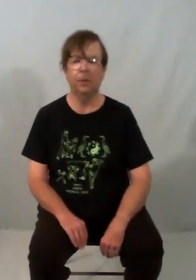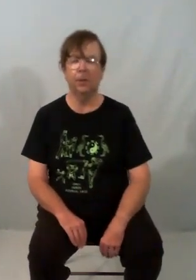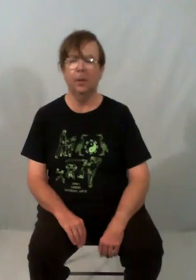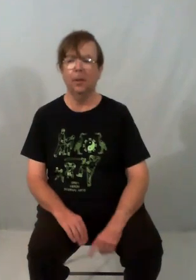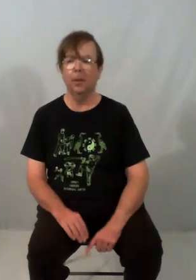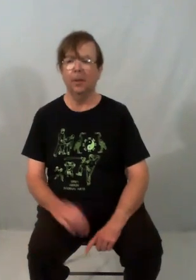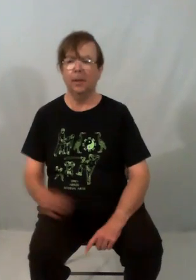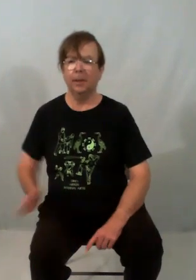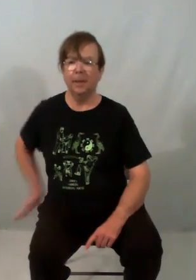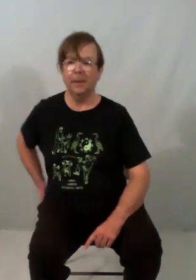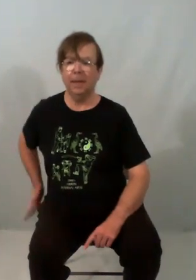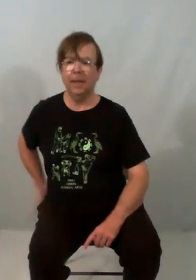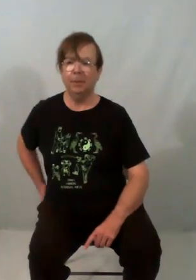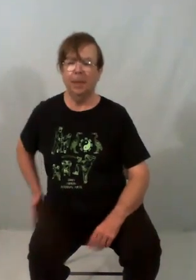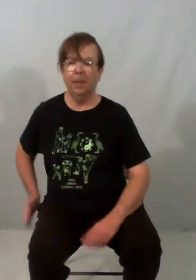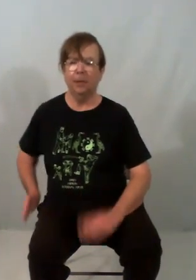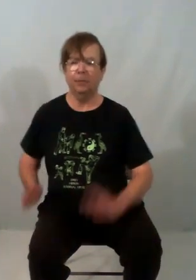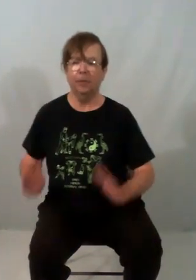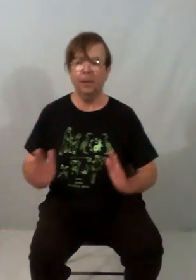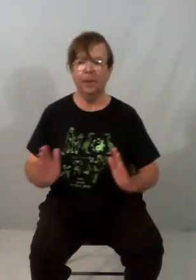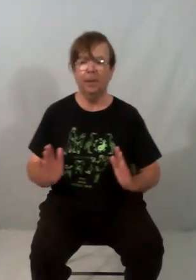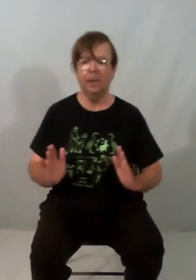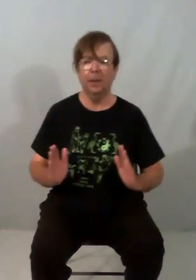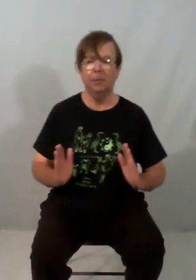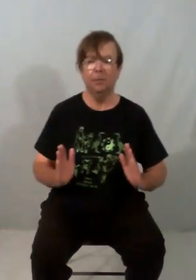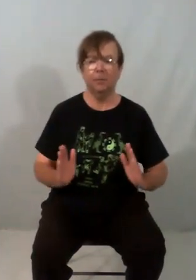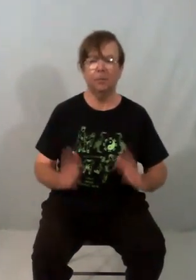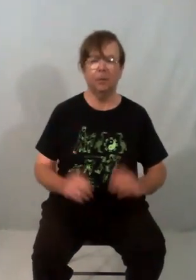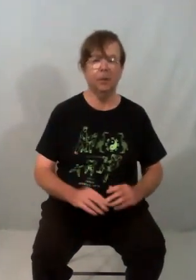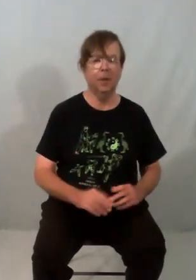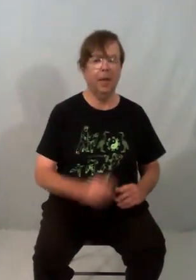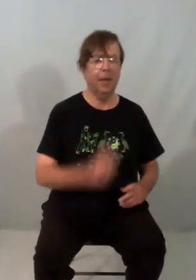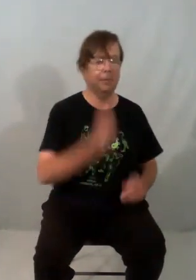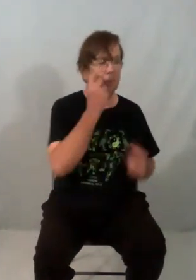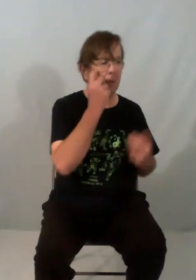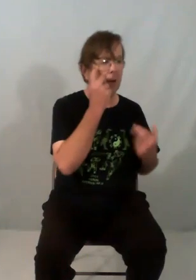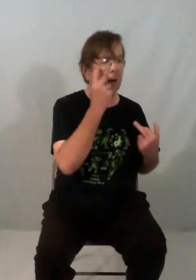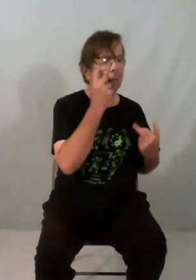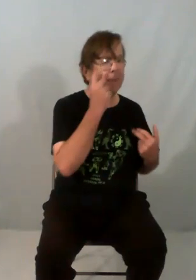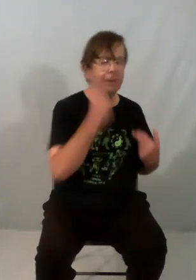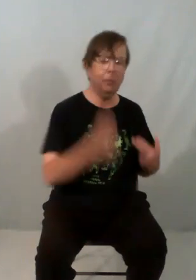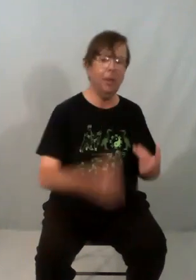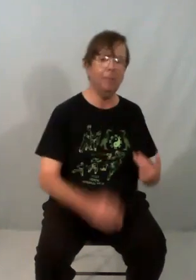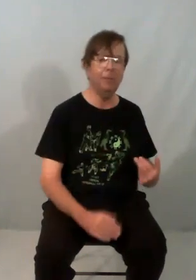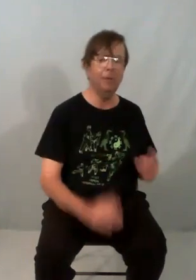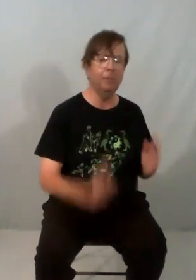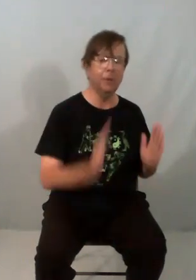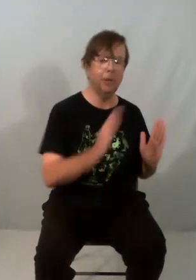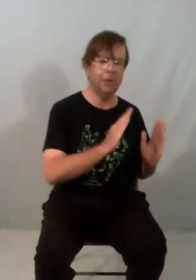two, into this hip. Three, move across and four. I'm making quite big movements. So you'll see